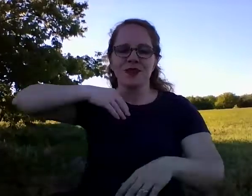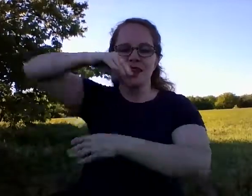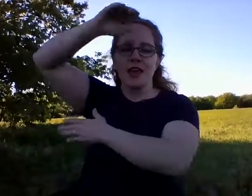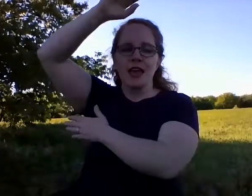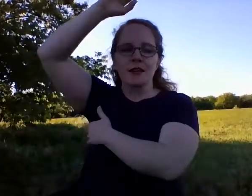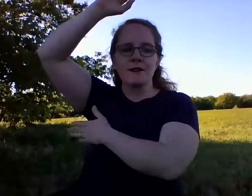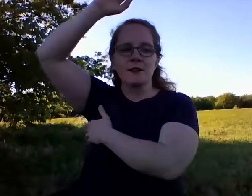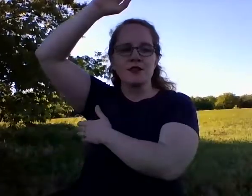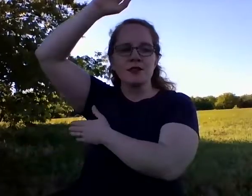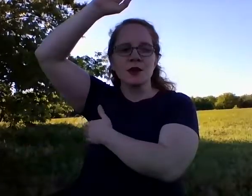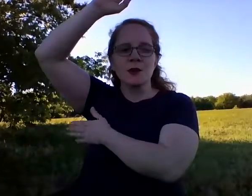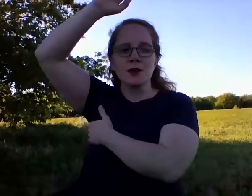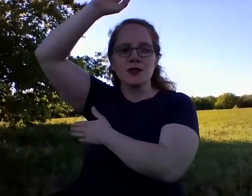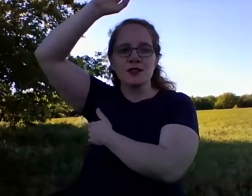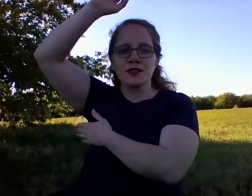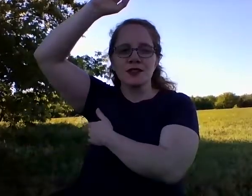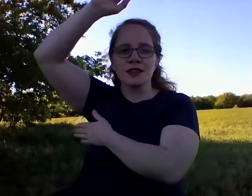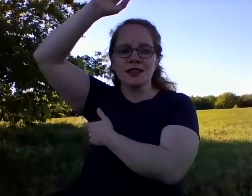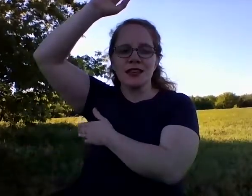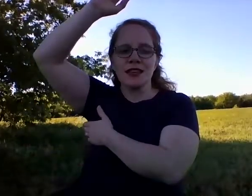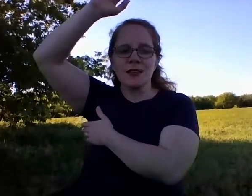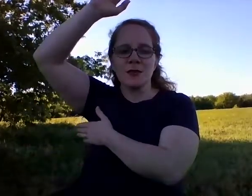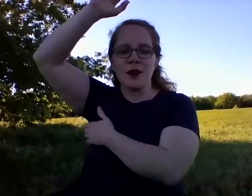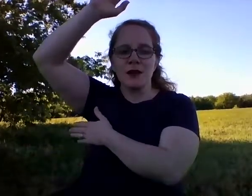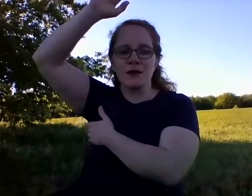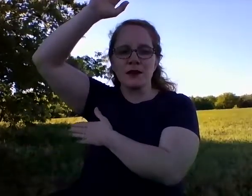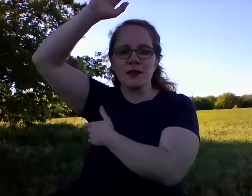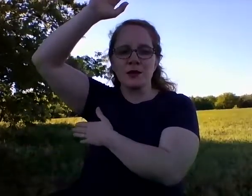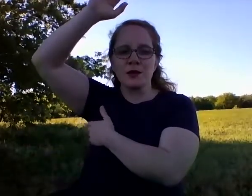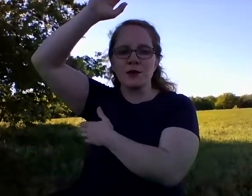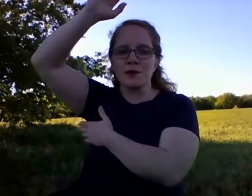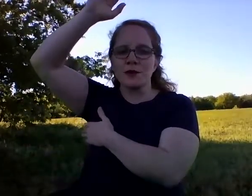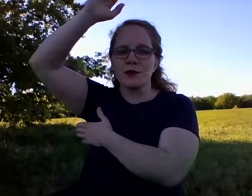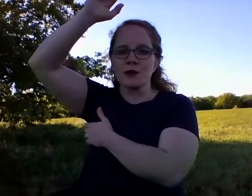And for so persecuted they, the prophets who were before you.